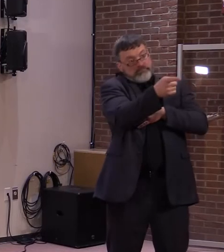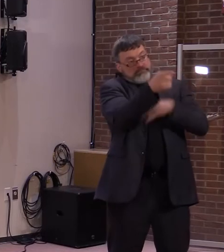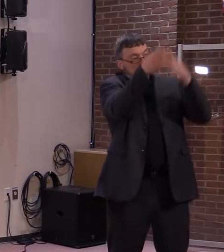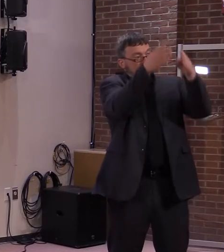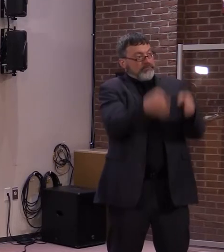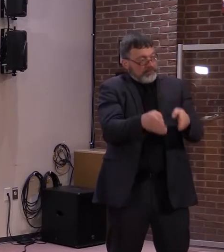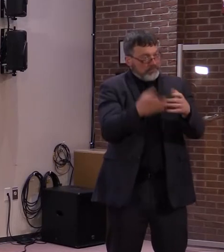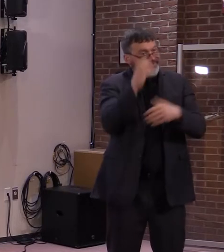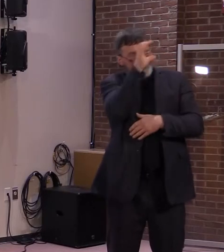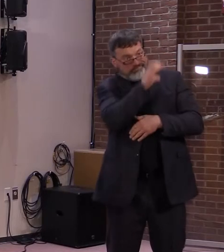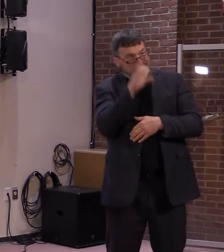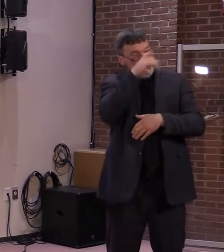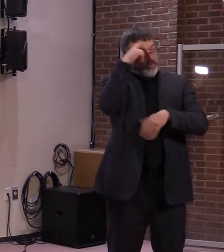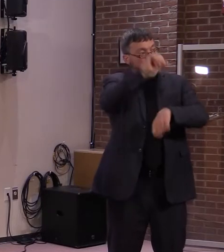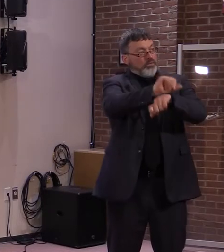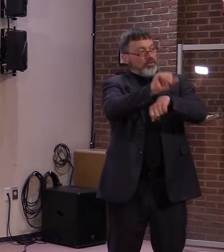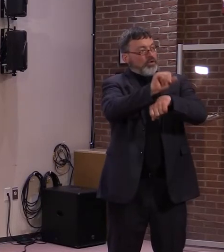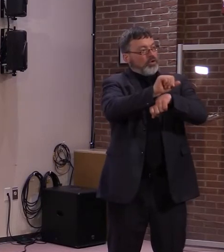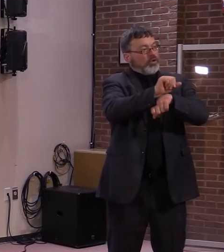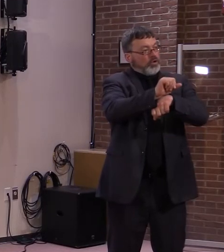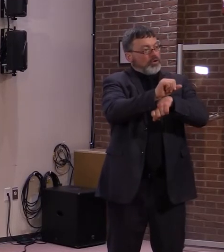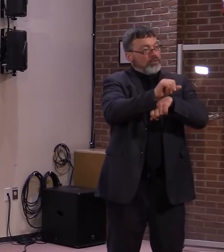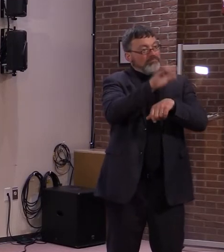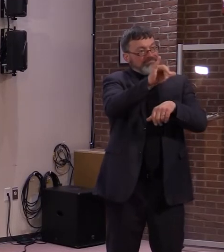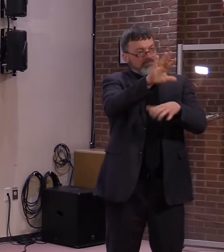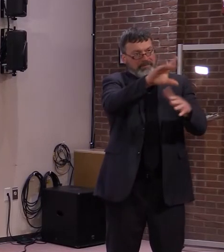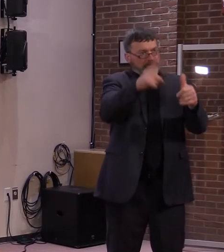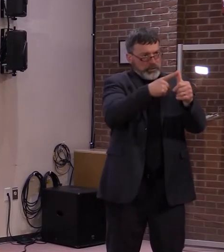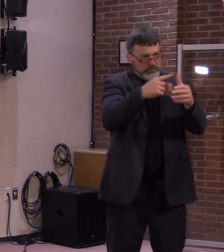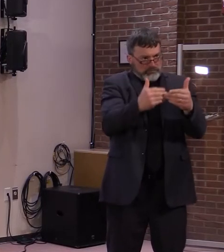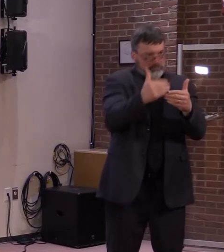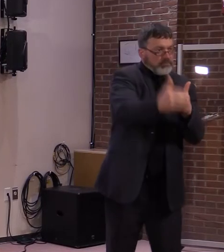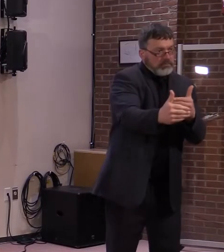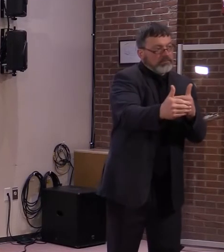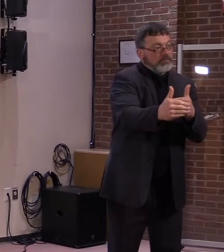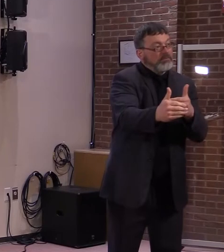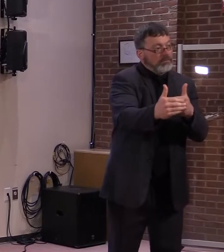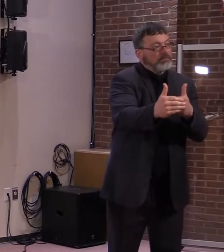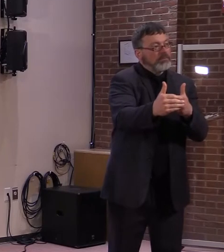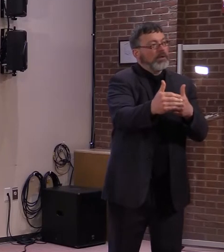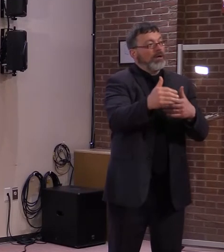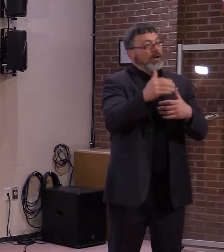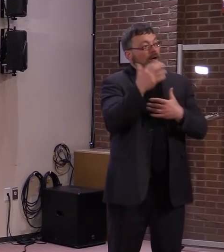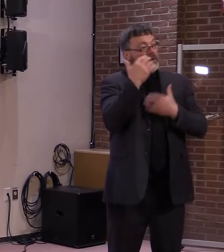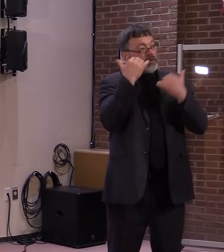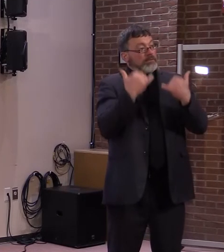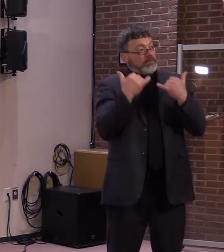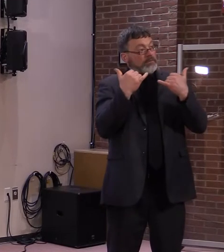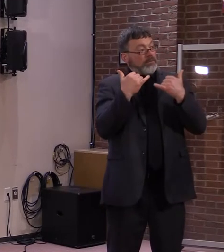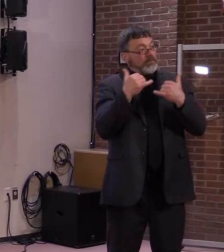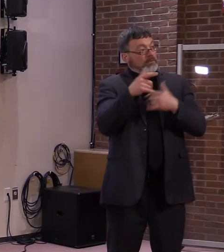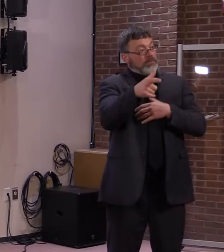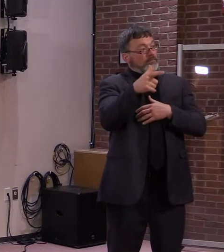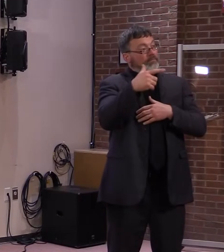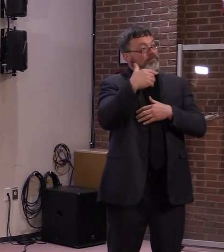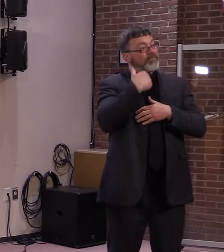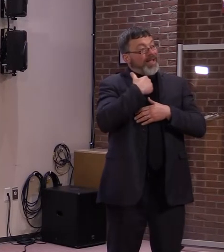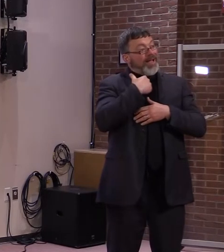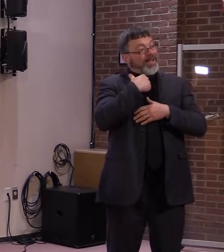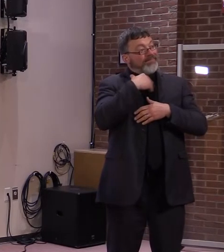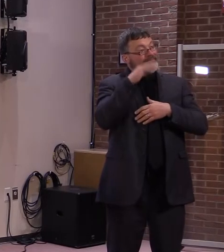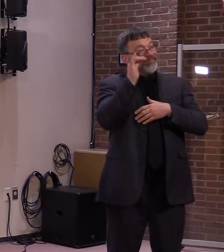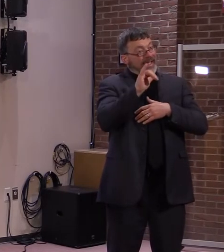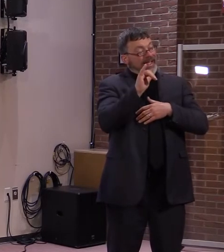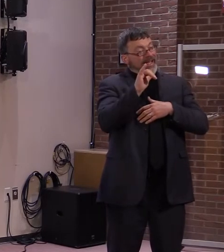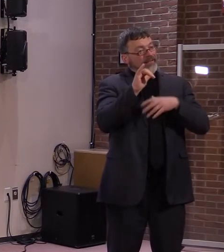is the first step. However, you know, we do have a workforce development division. Prior to COVID-19, it was our